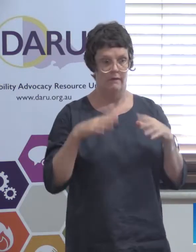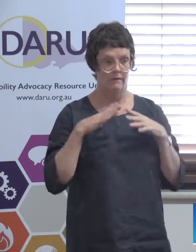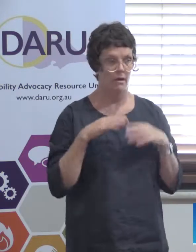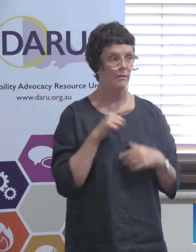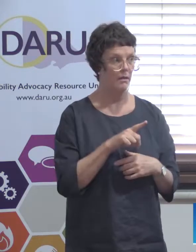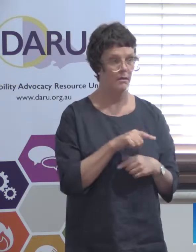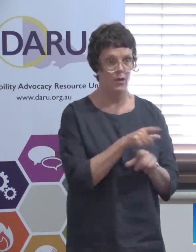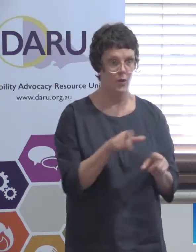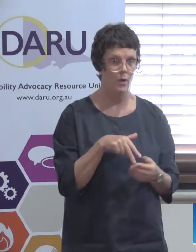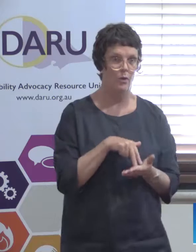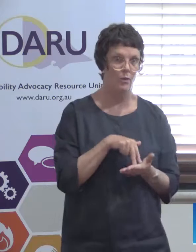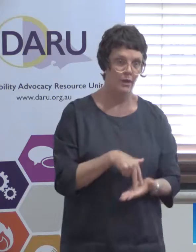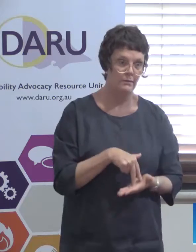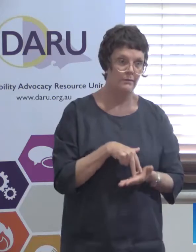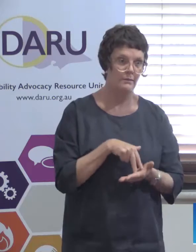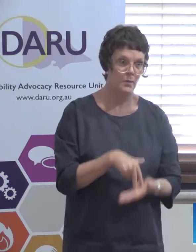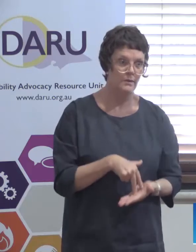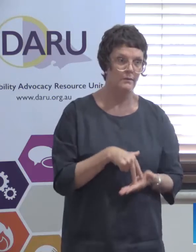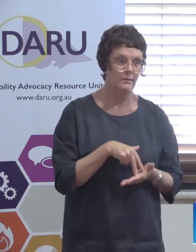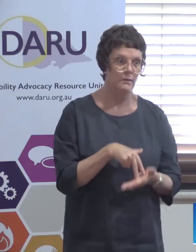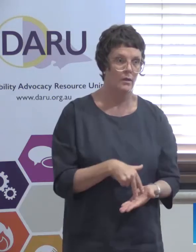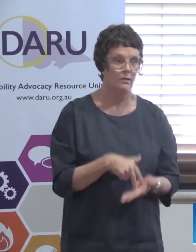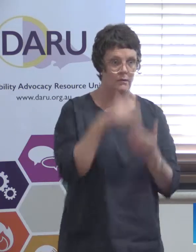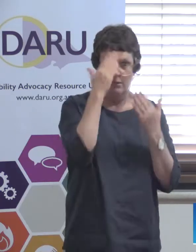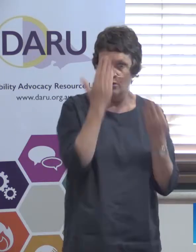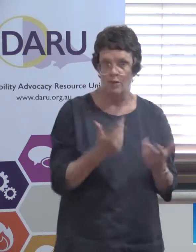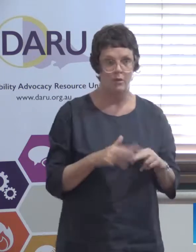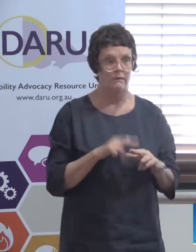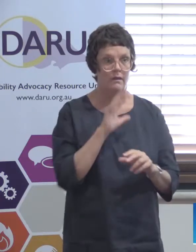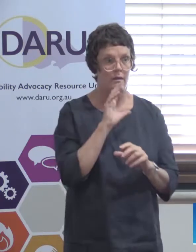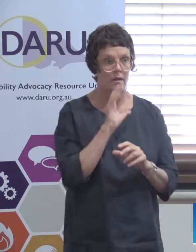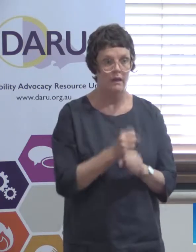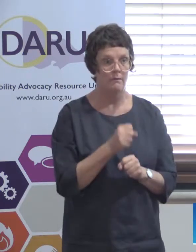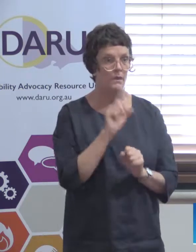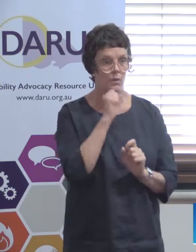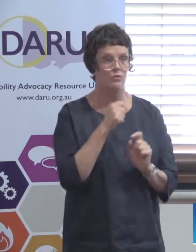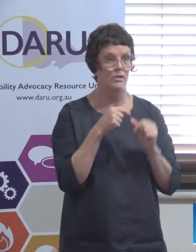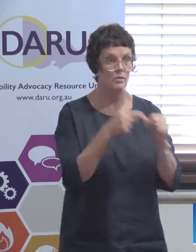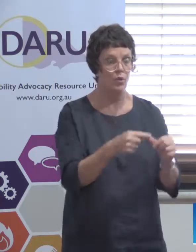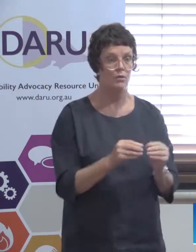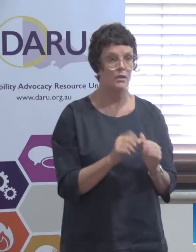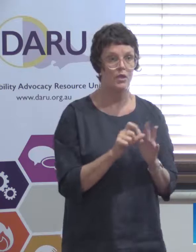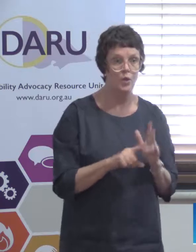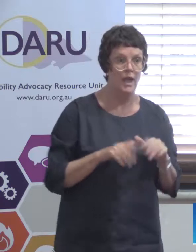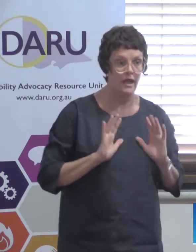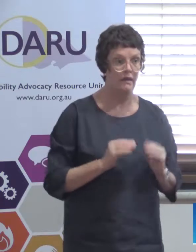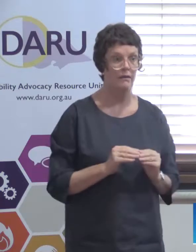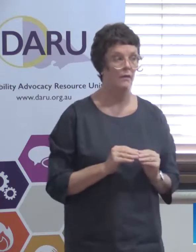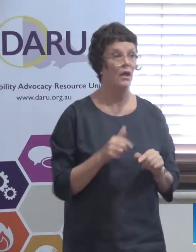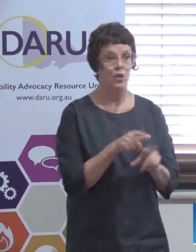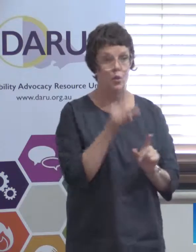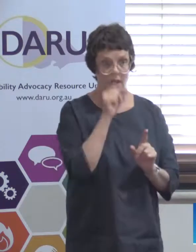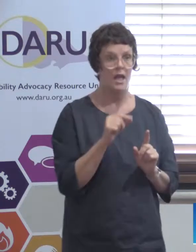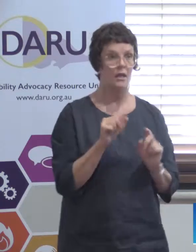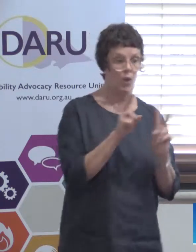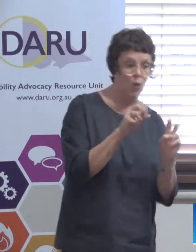if the government will ever respond and do anything about it you can use the evidence and the pieces out of those reports you can you you